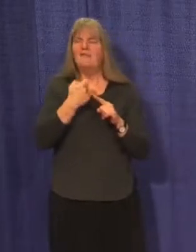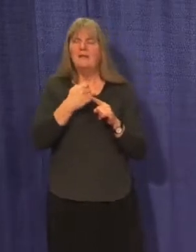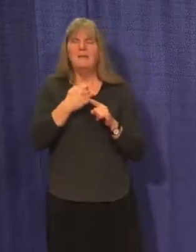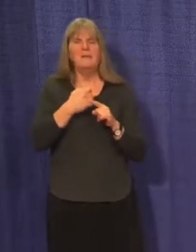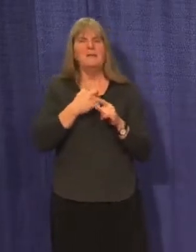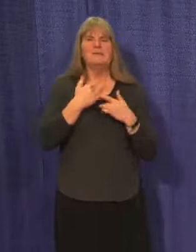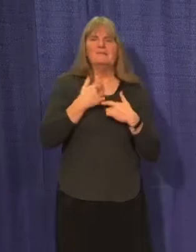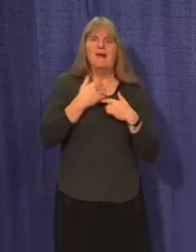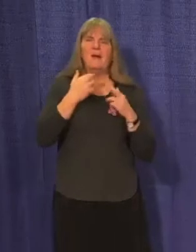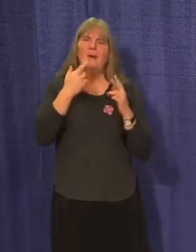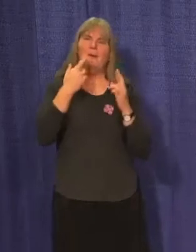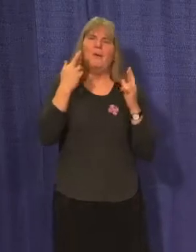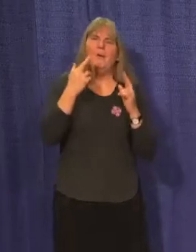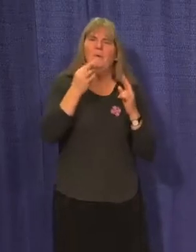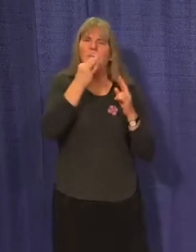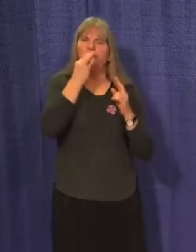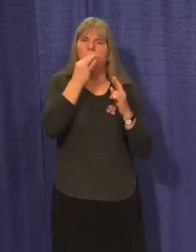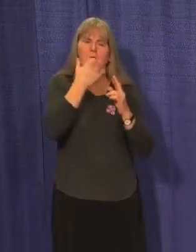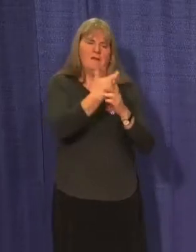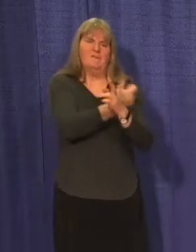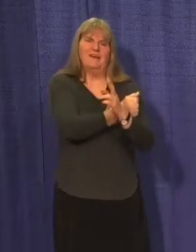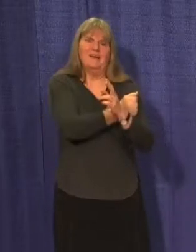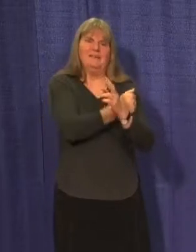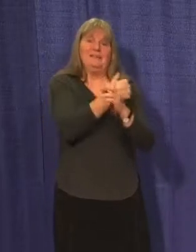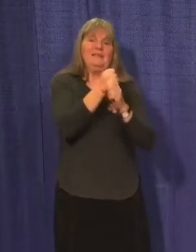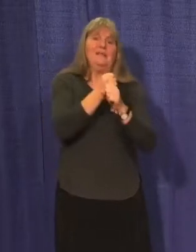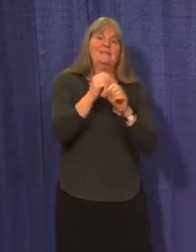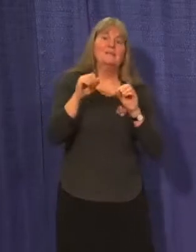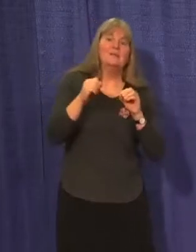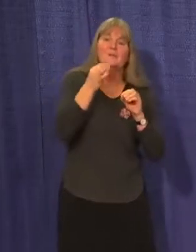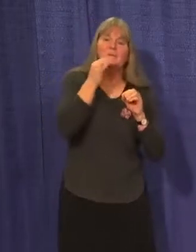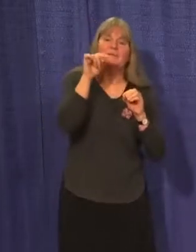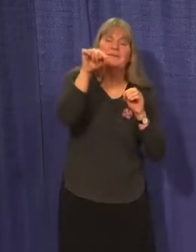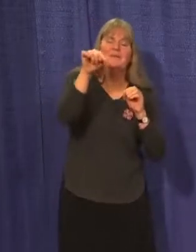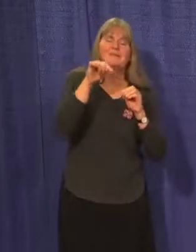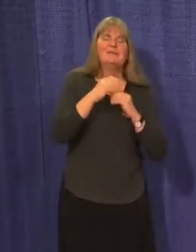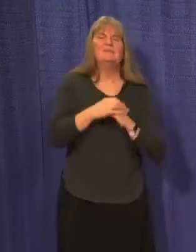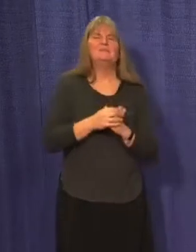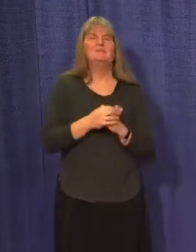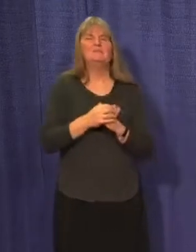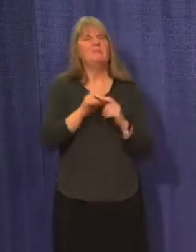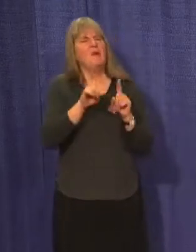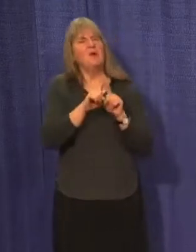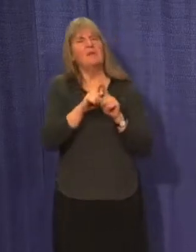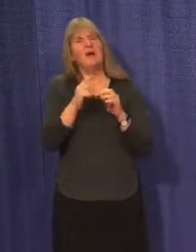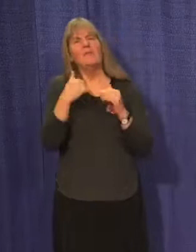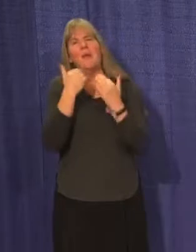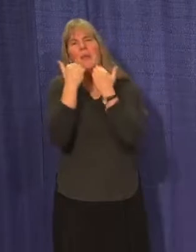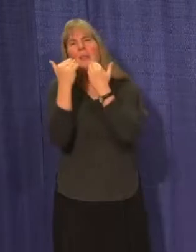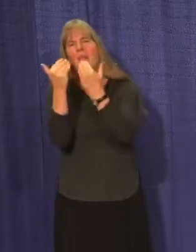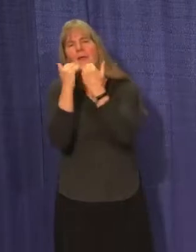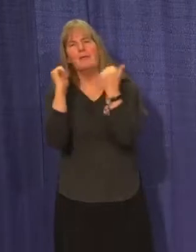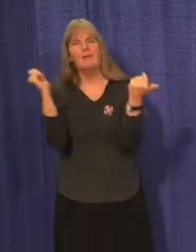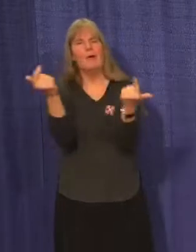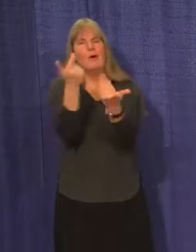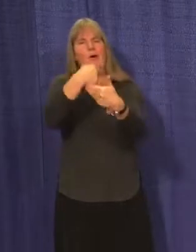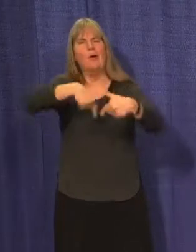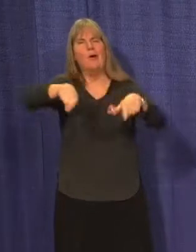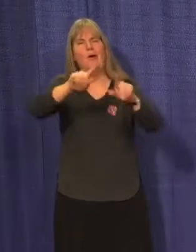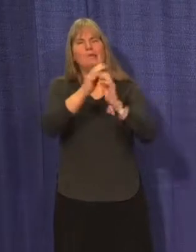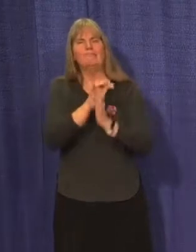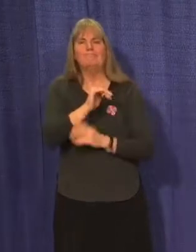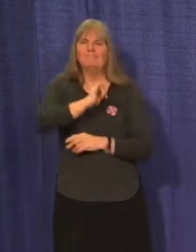and hope with the imminent arrival of vaccine. I want to also say thank you to all of you who have been